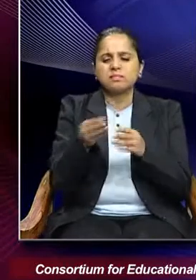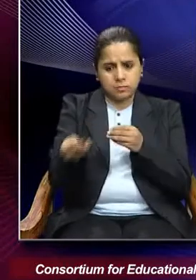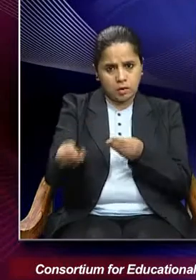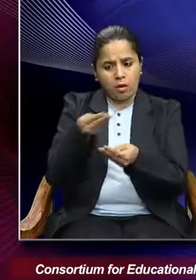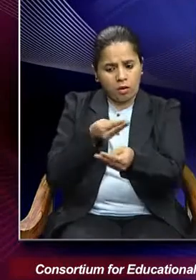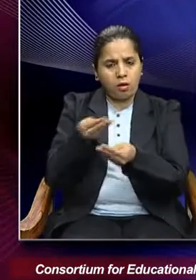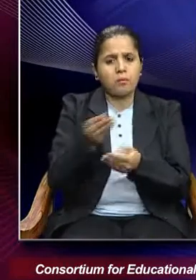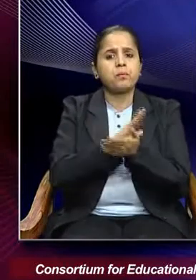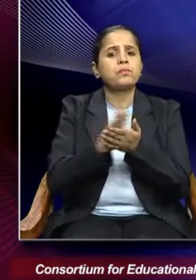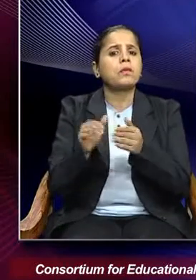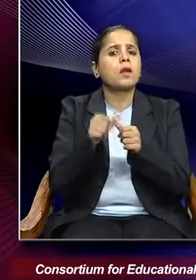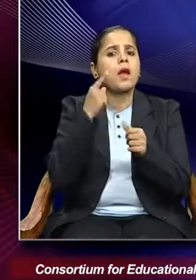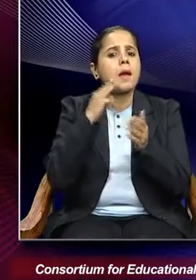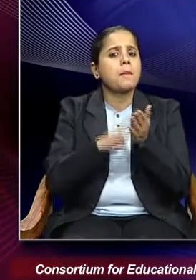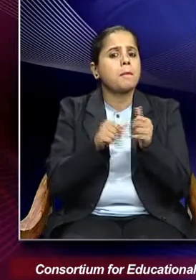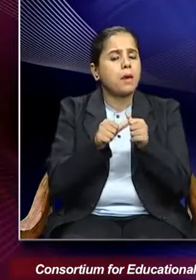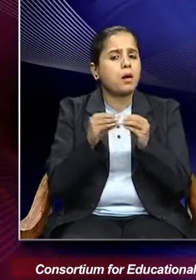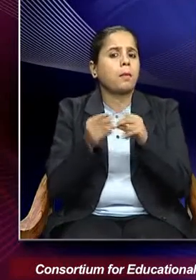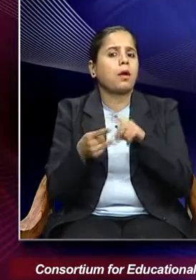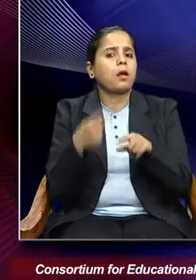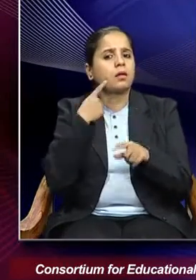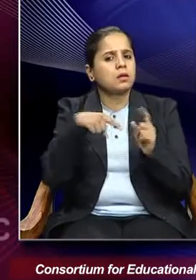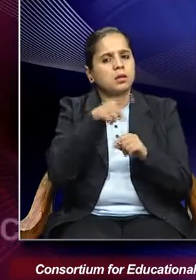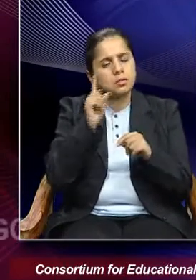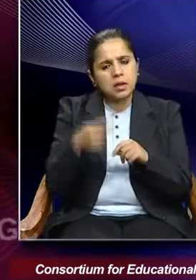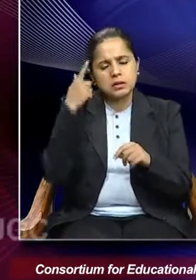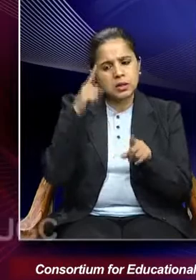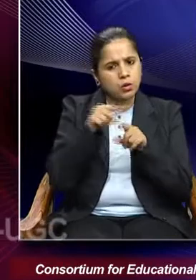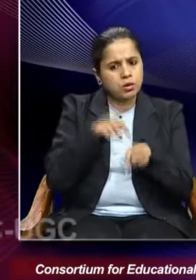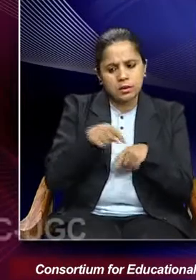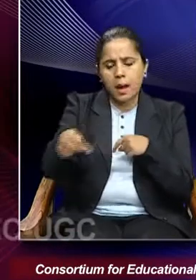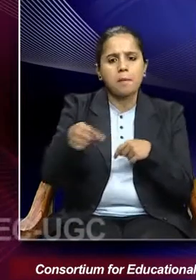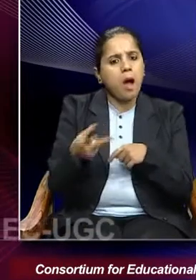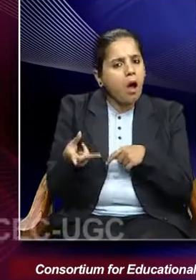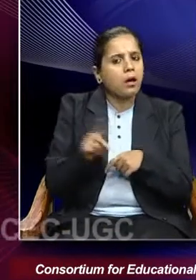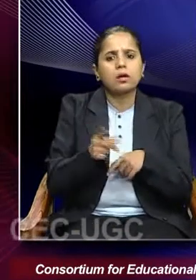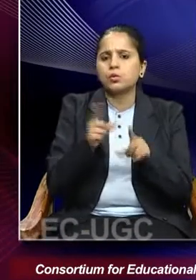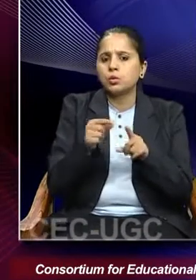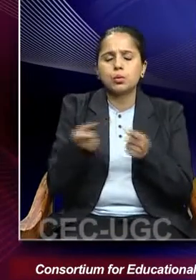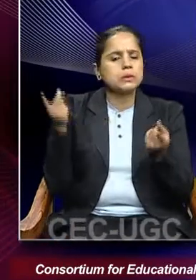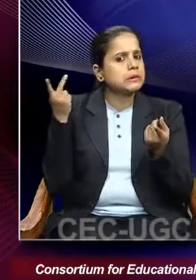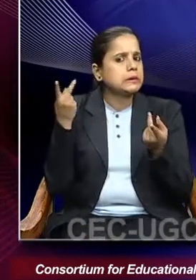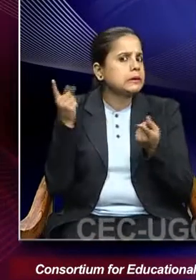Haima Bhatti had to resolve to time and again. This autobiography